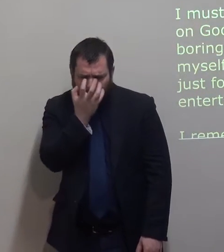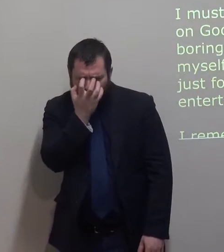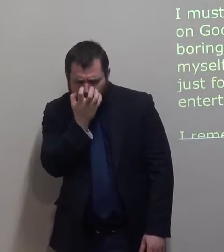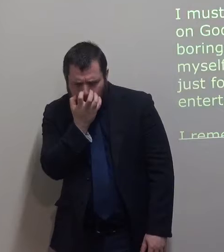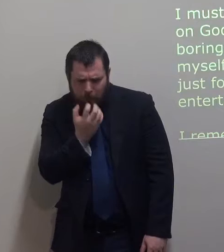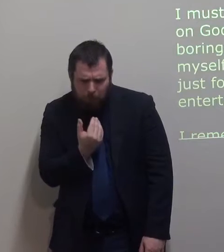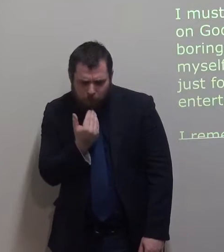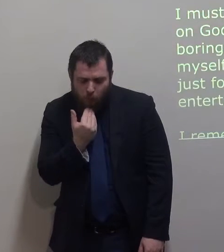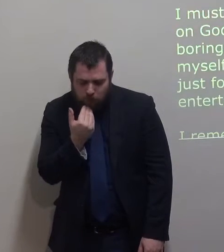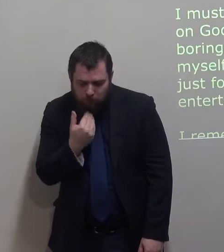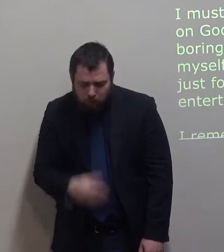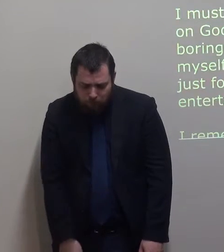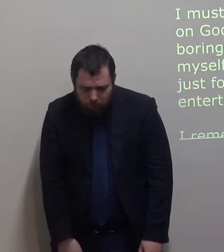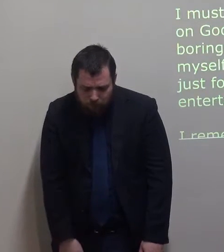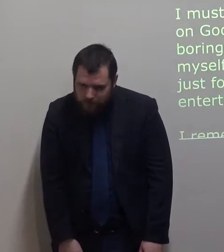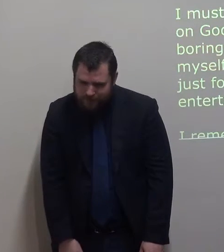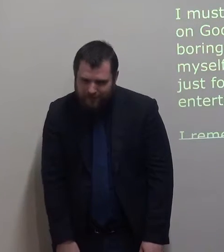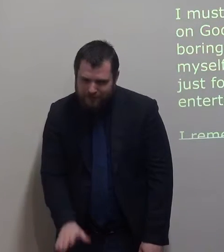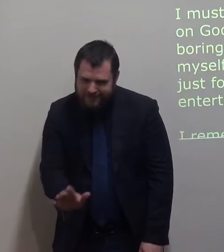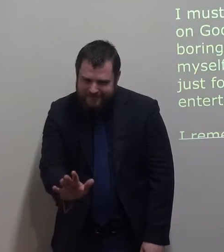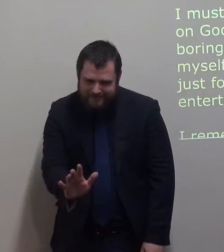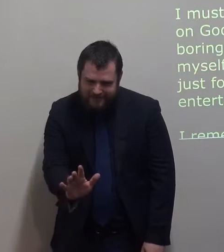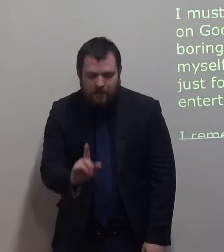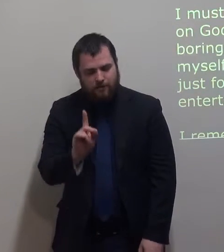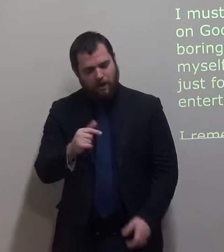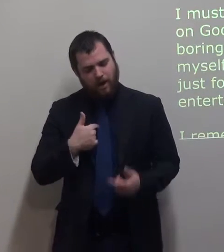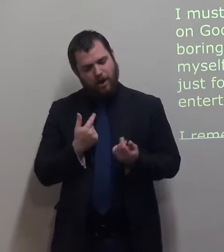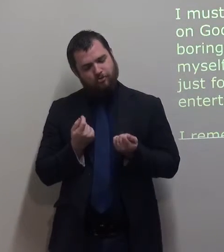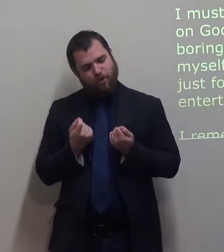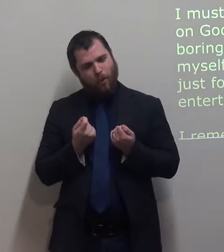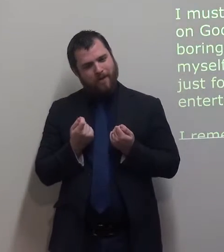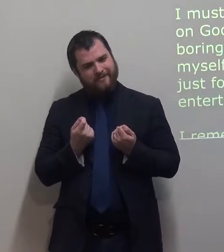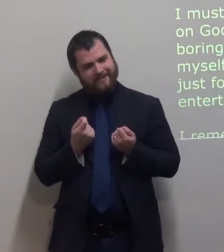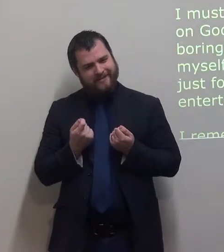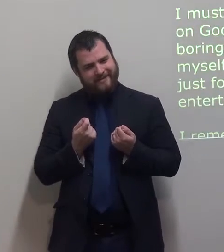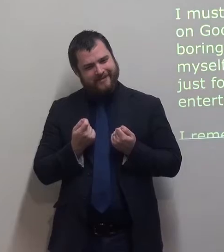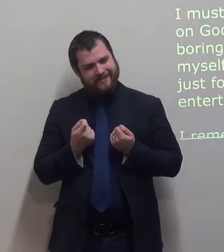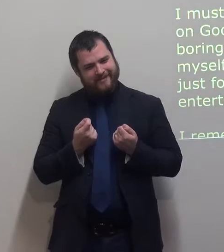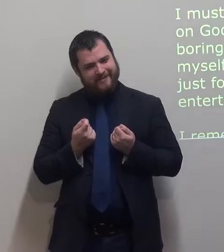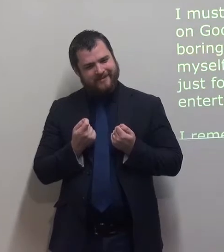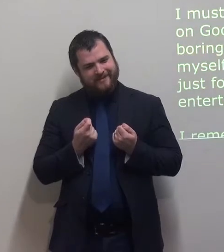No. But I control myself. I manage my life.